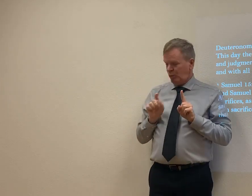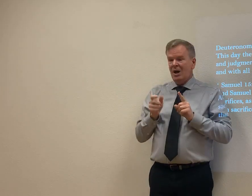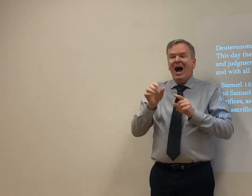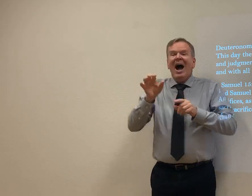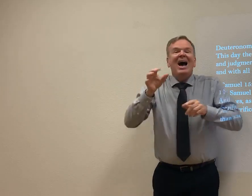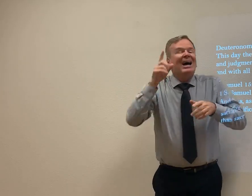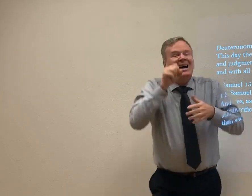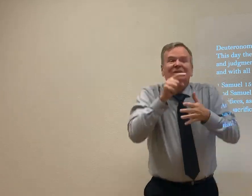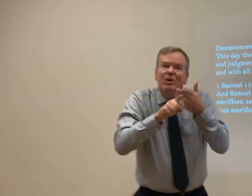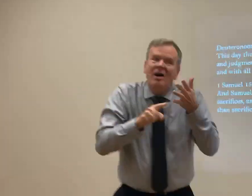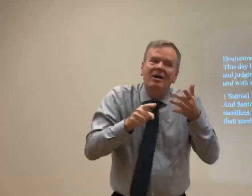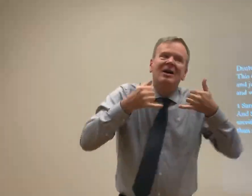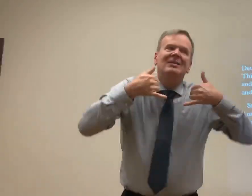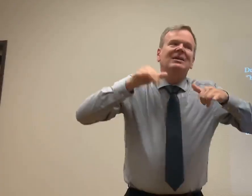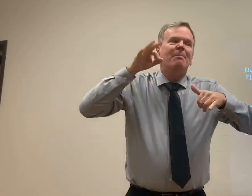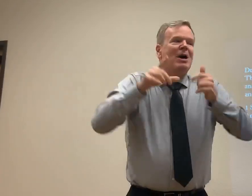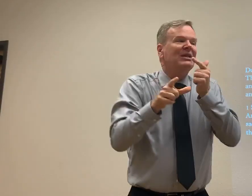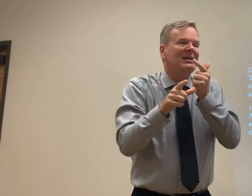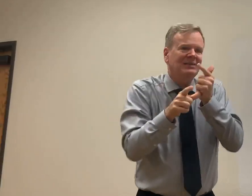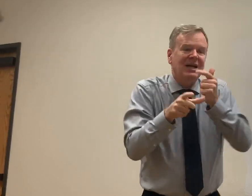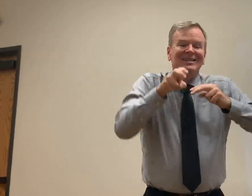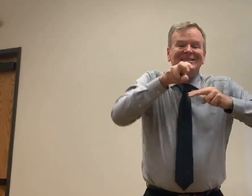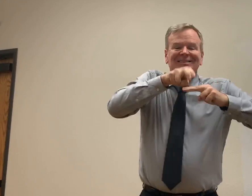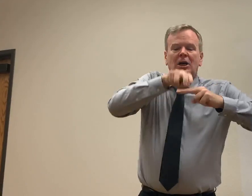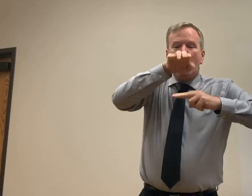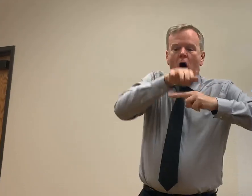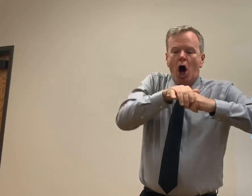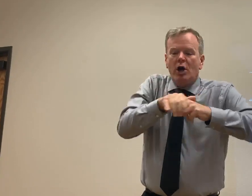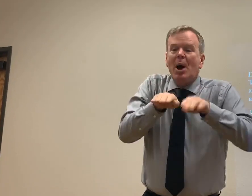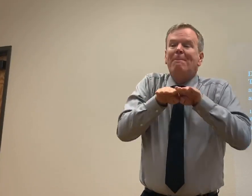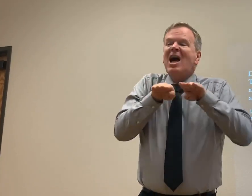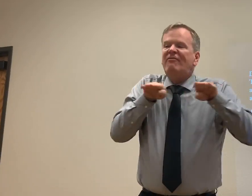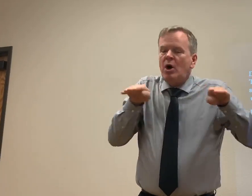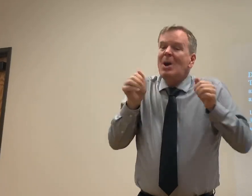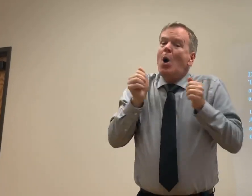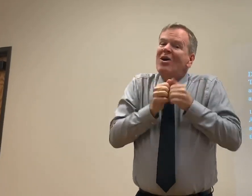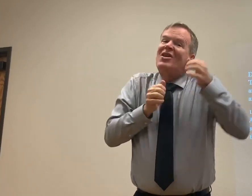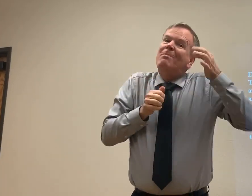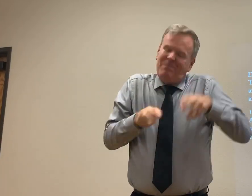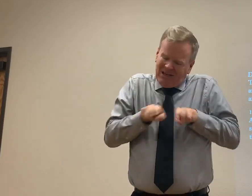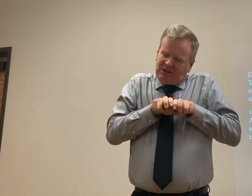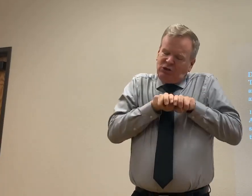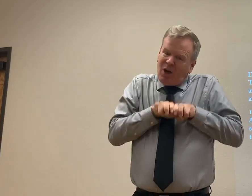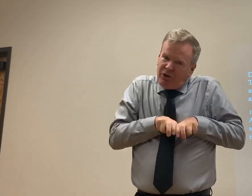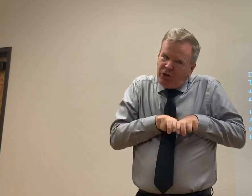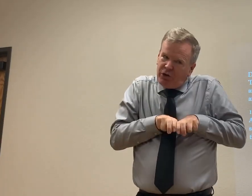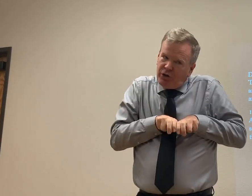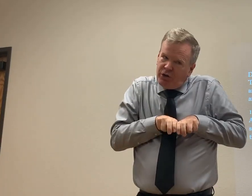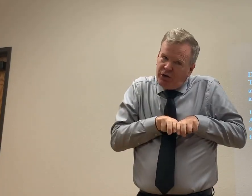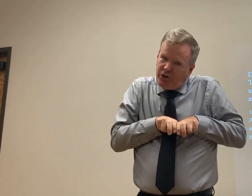That didn't happen. The pastor did not. This is still the pastor's assistant. He's still sitting on the platform with the pastor at the time.